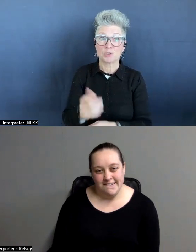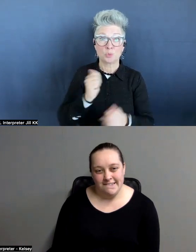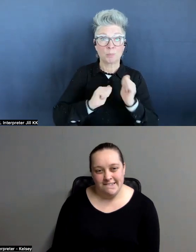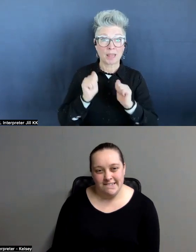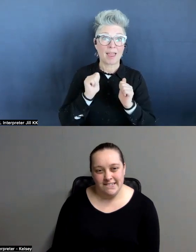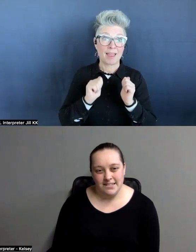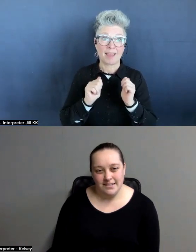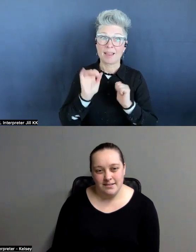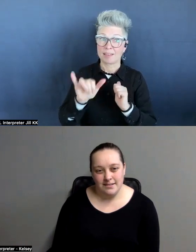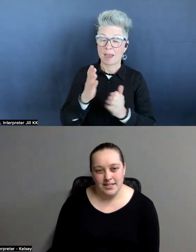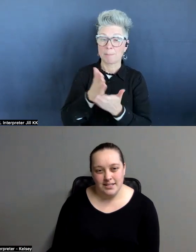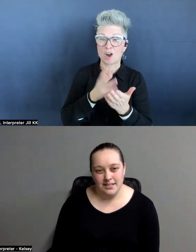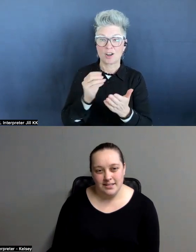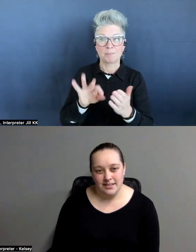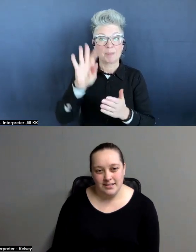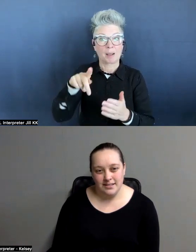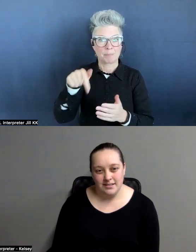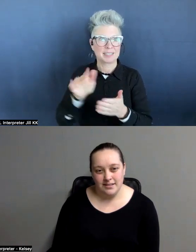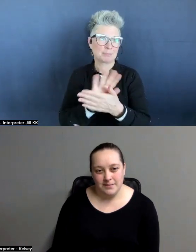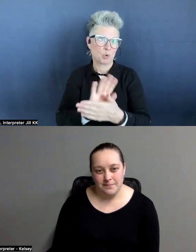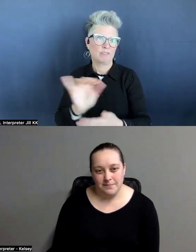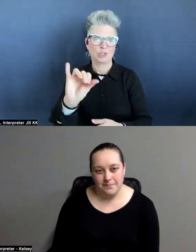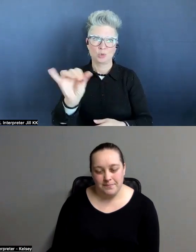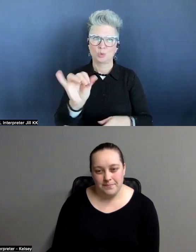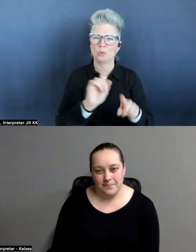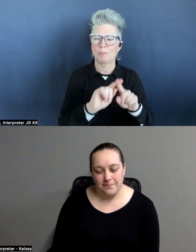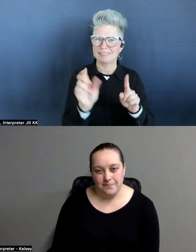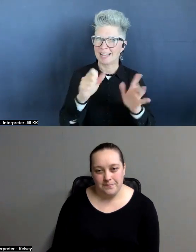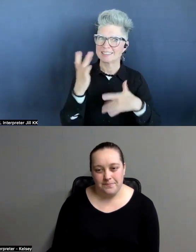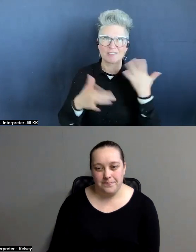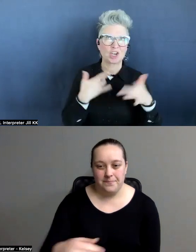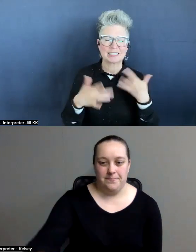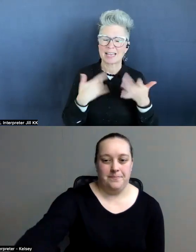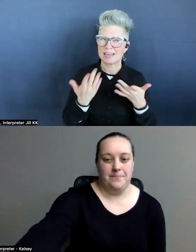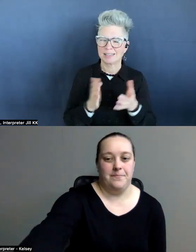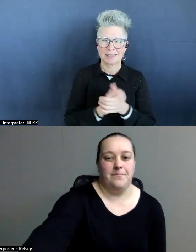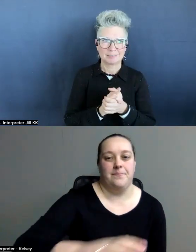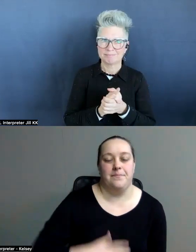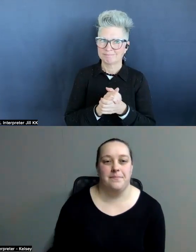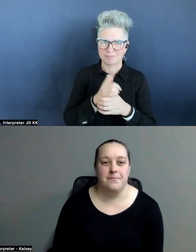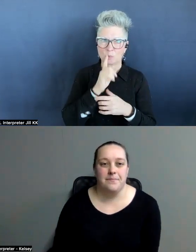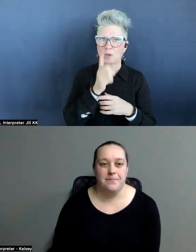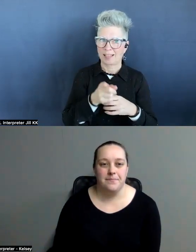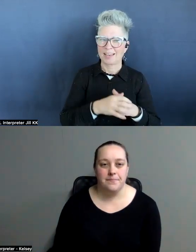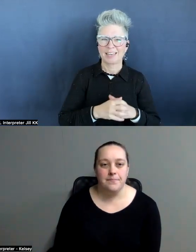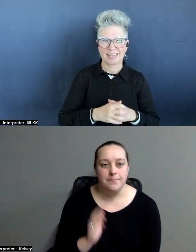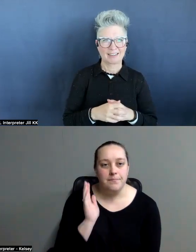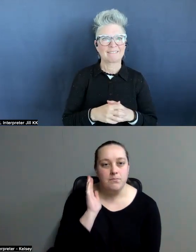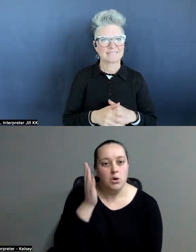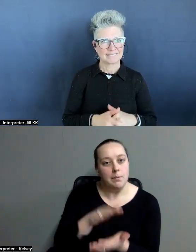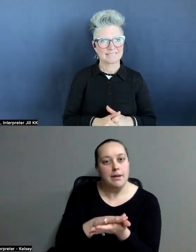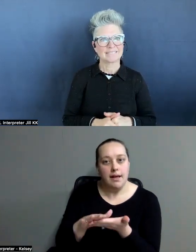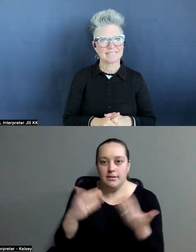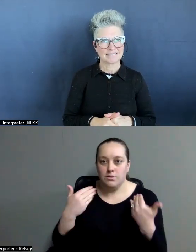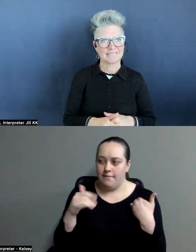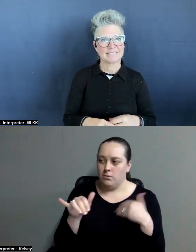that they pick up this movie too. But yeah, it's very exciting. It would be really nice to have a similar